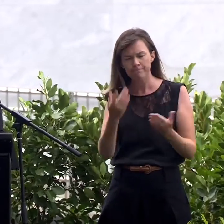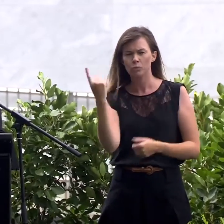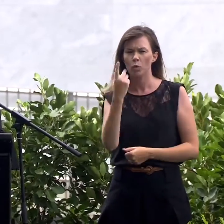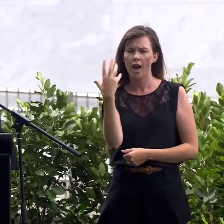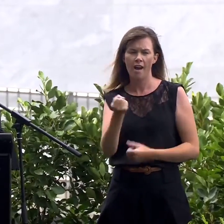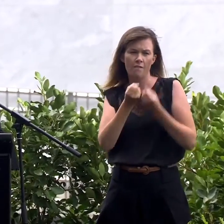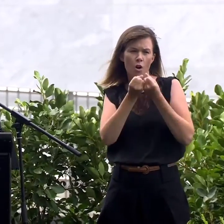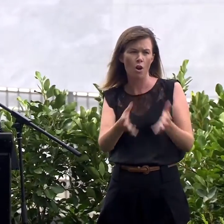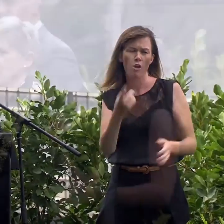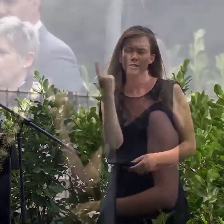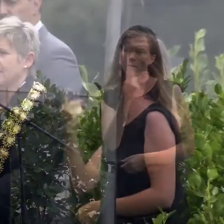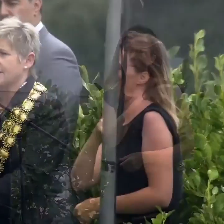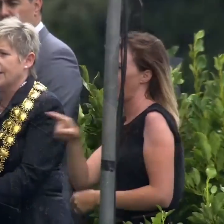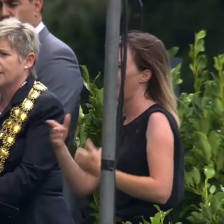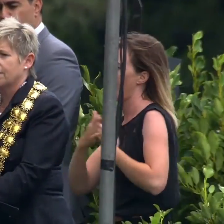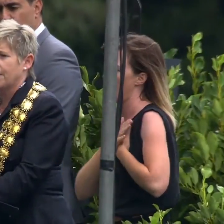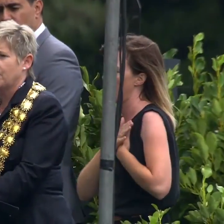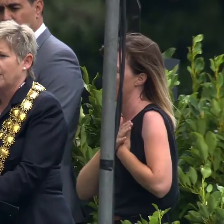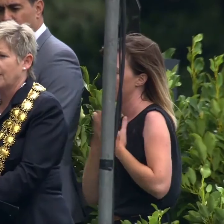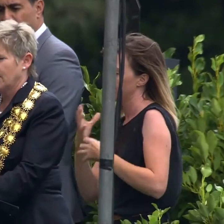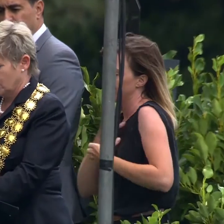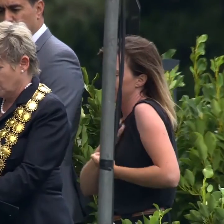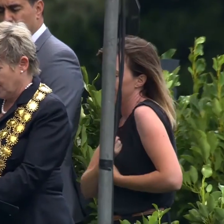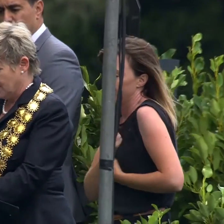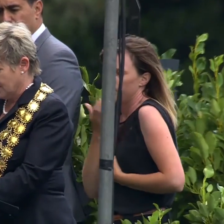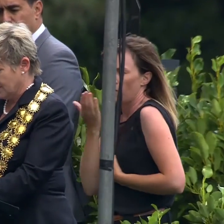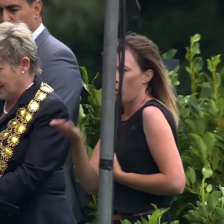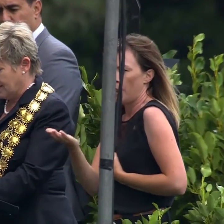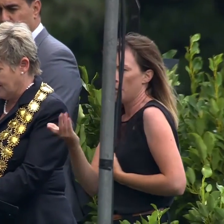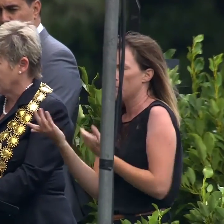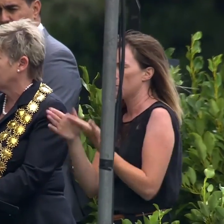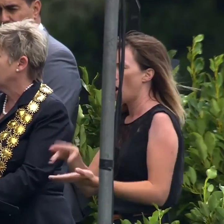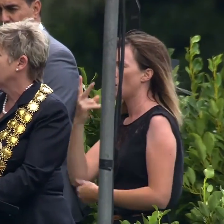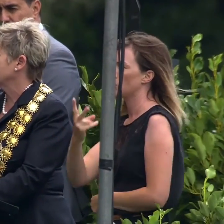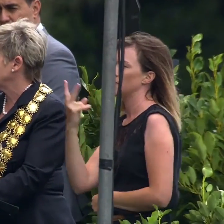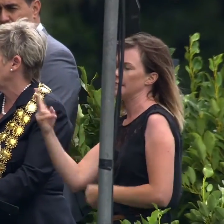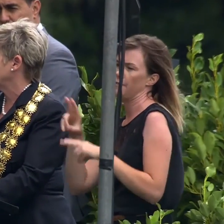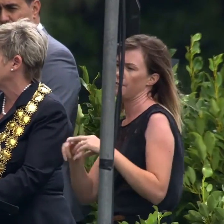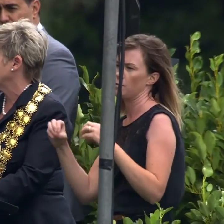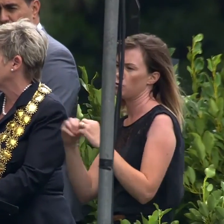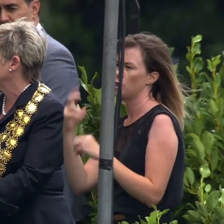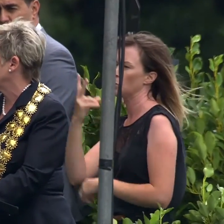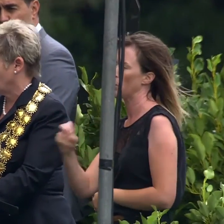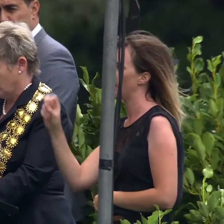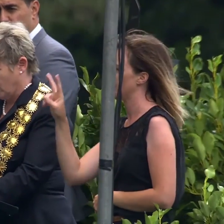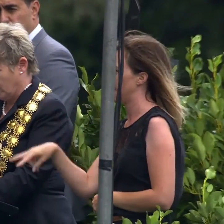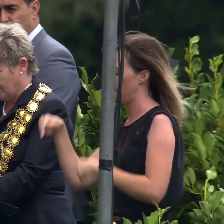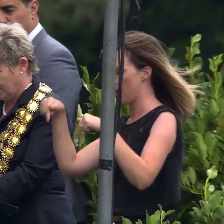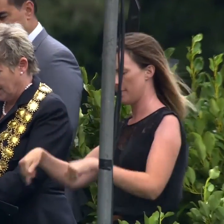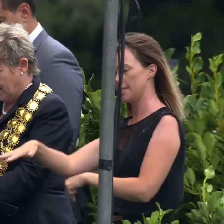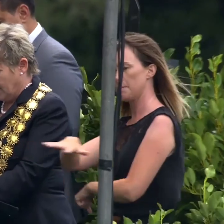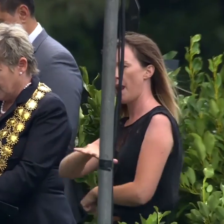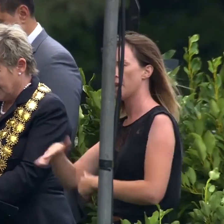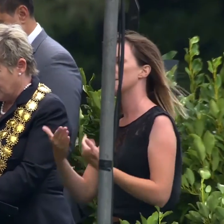for a loved one who died on the 22nd of February, 2011, this place is for you.